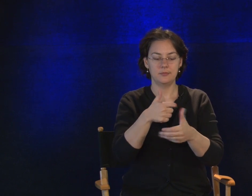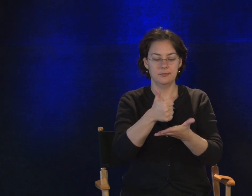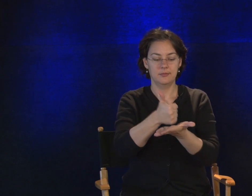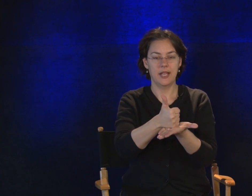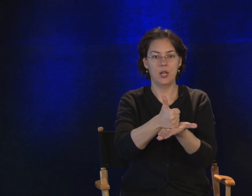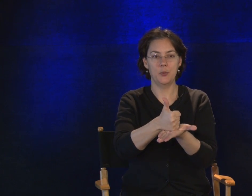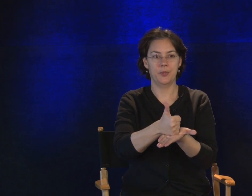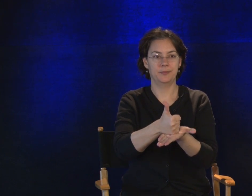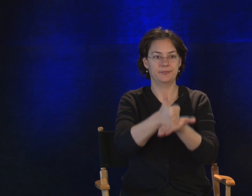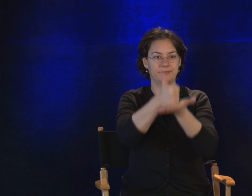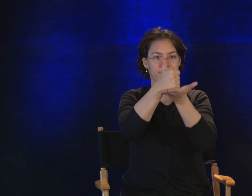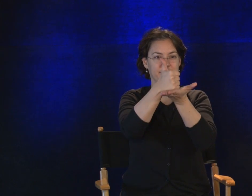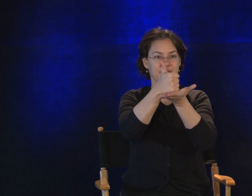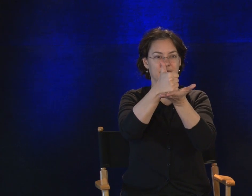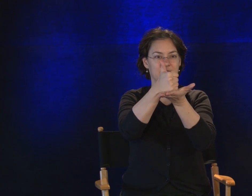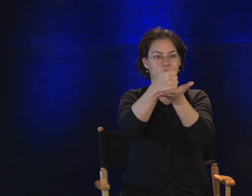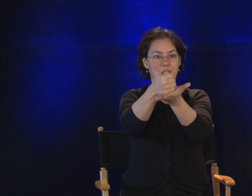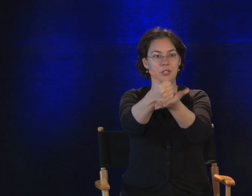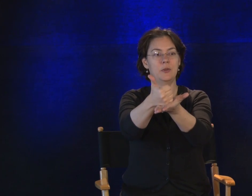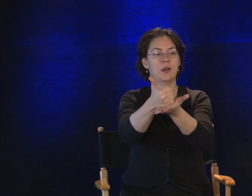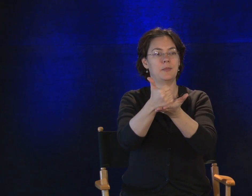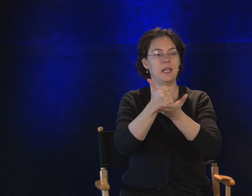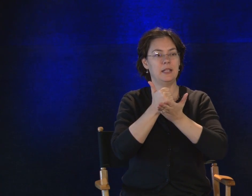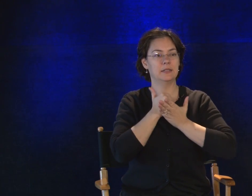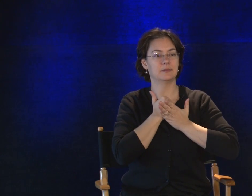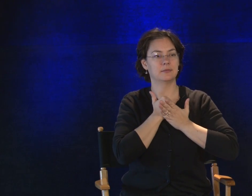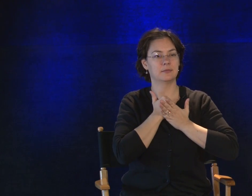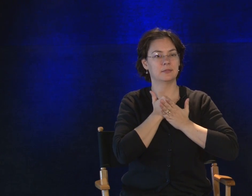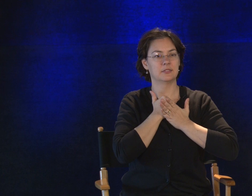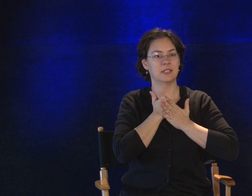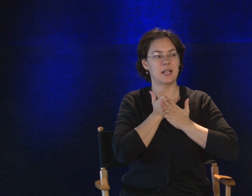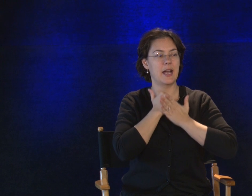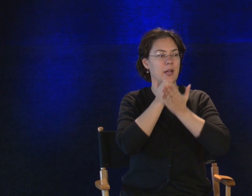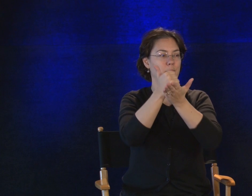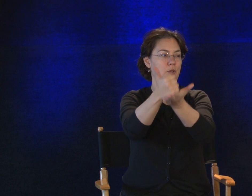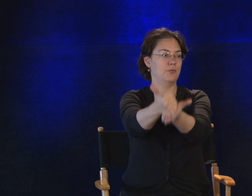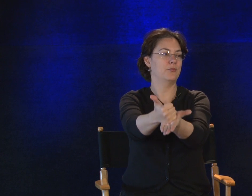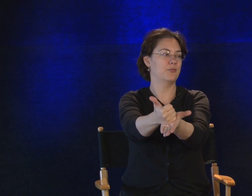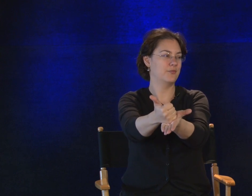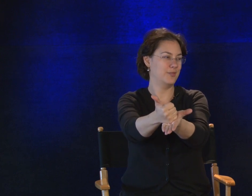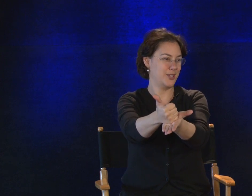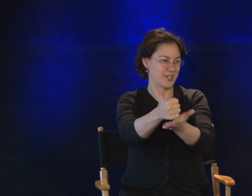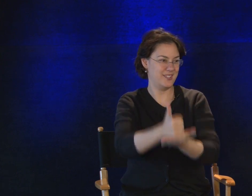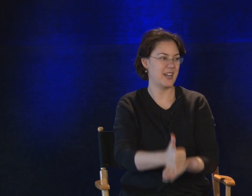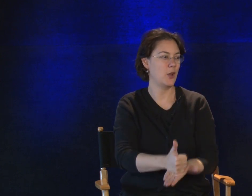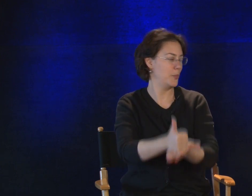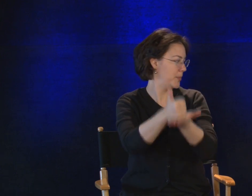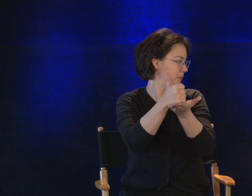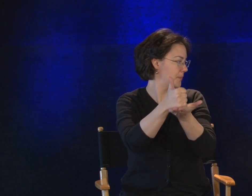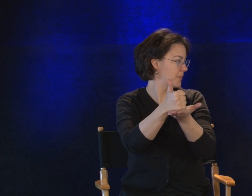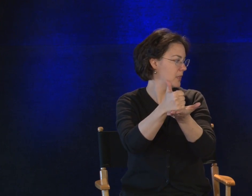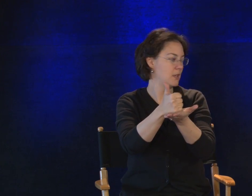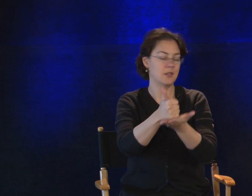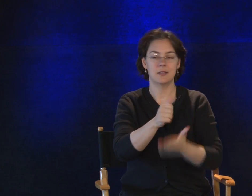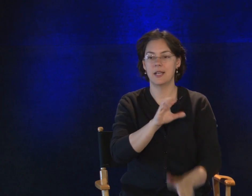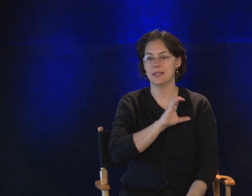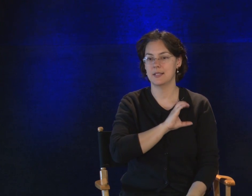help. You help me. I help you. Good. Help. Next,